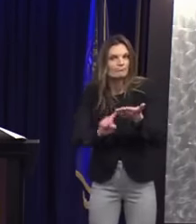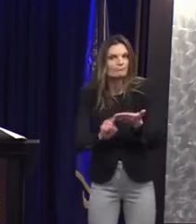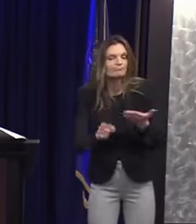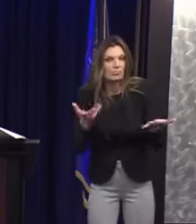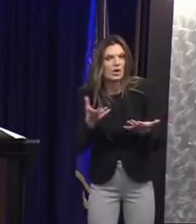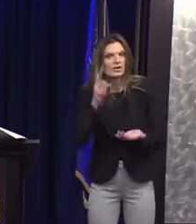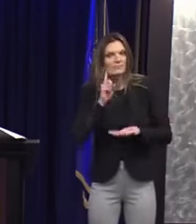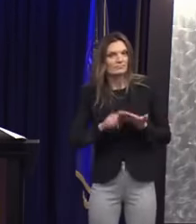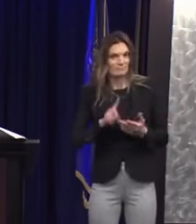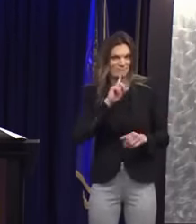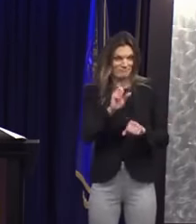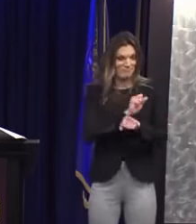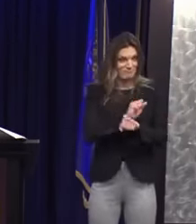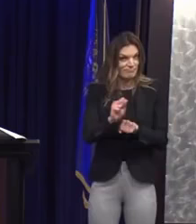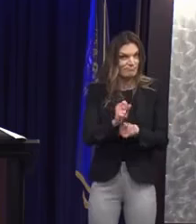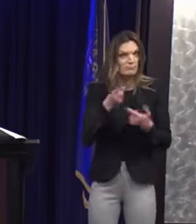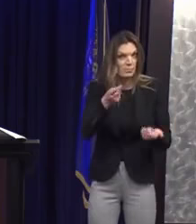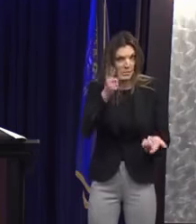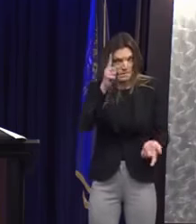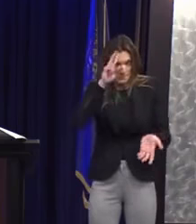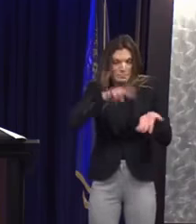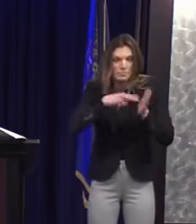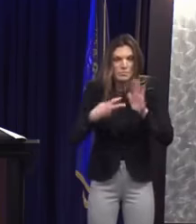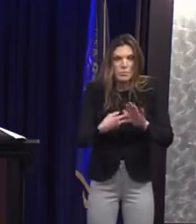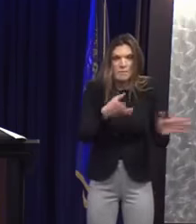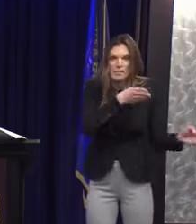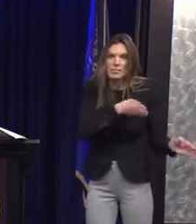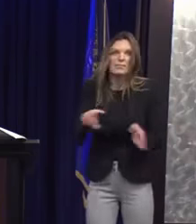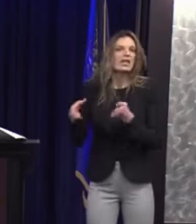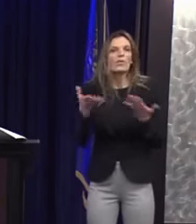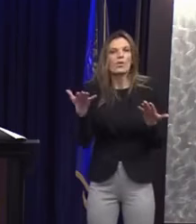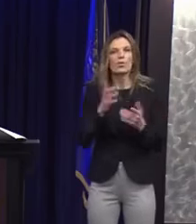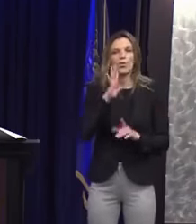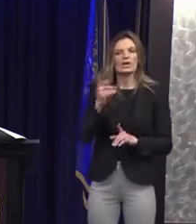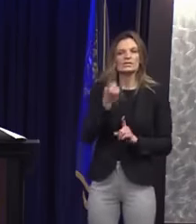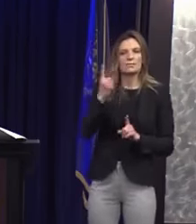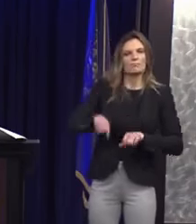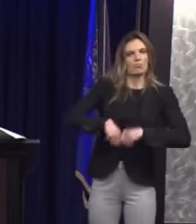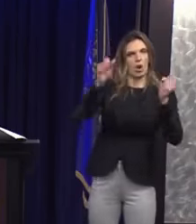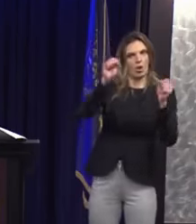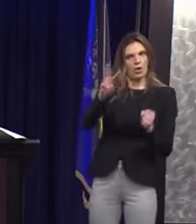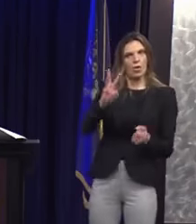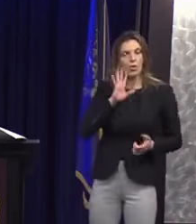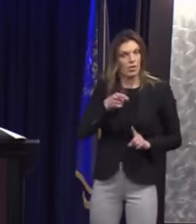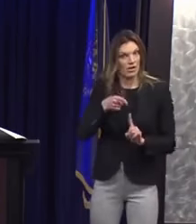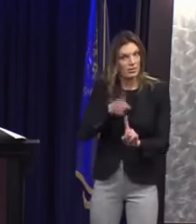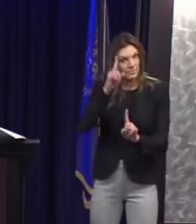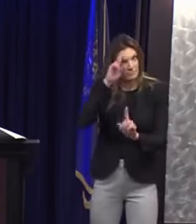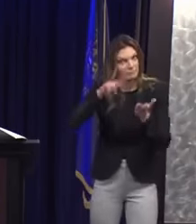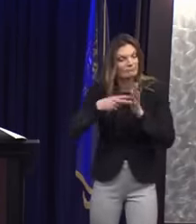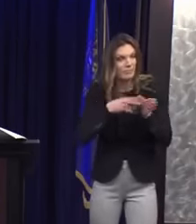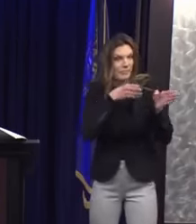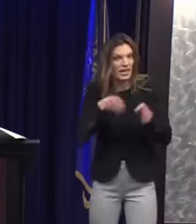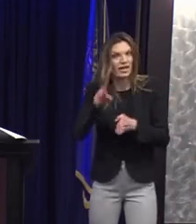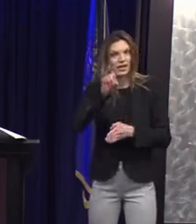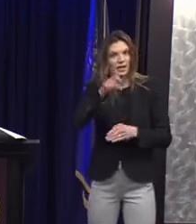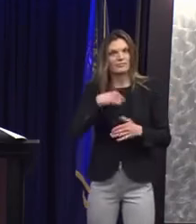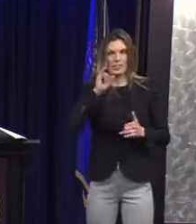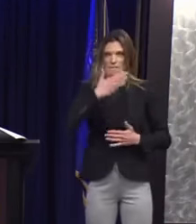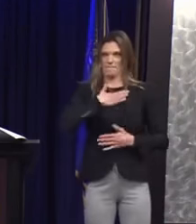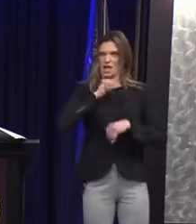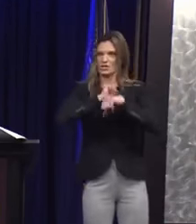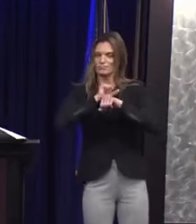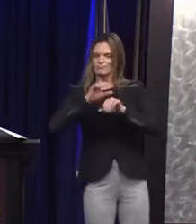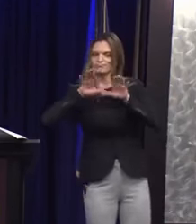intent beyond a reasonable doubt to engage in any criminal act. After a lengthy